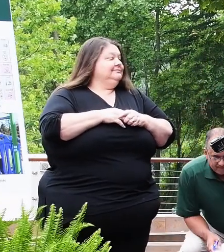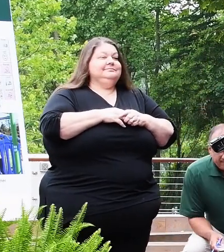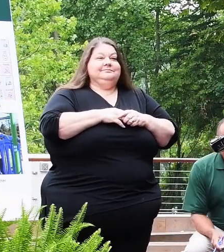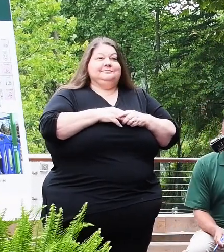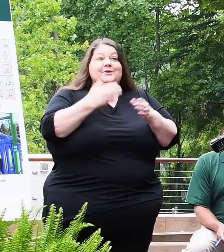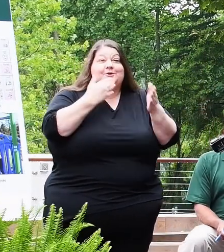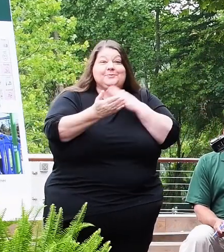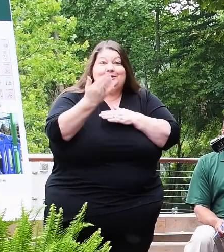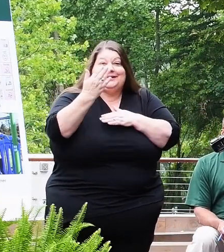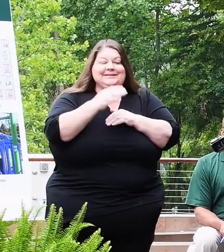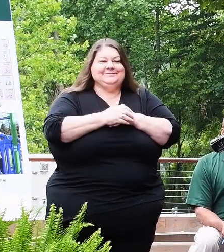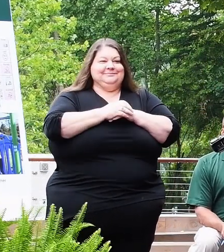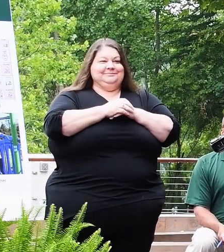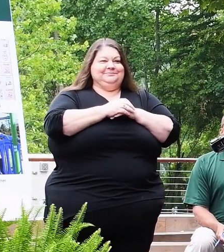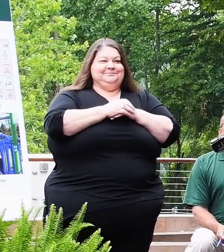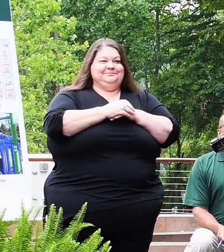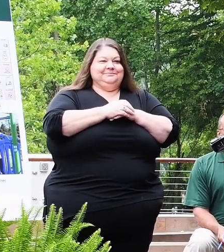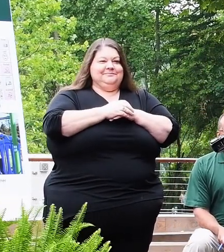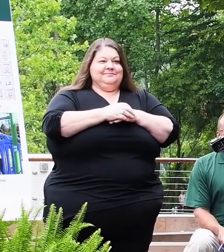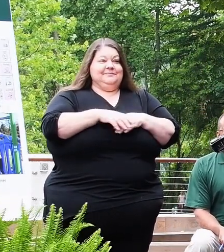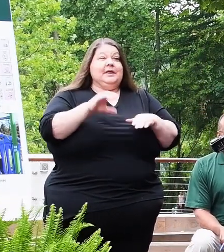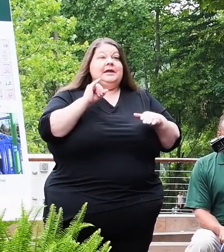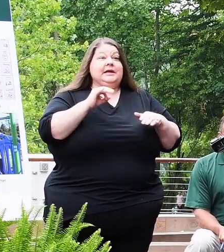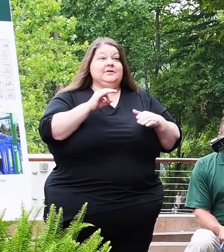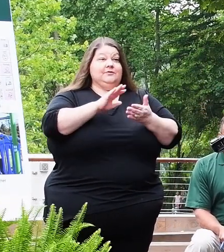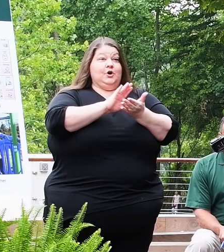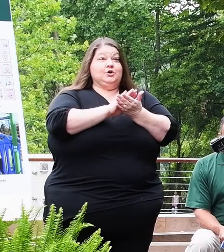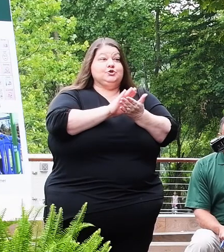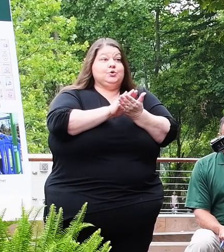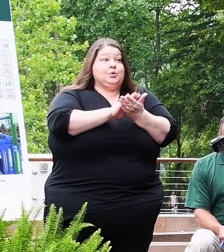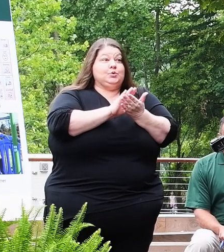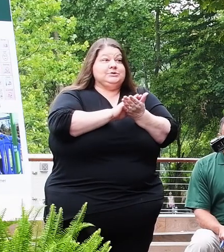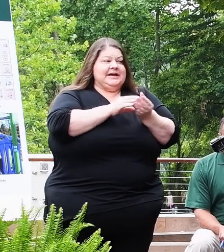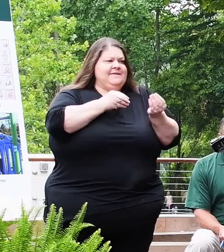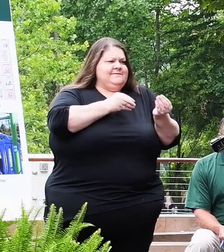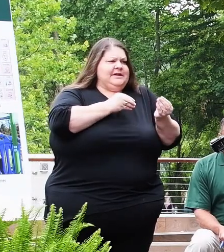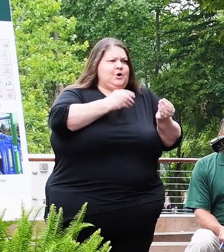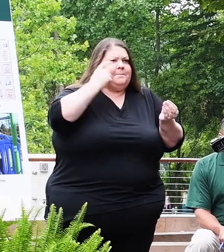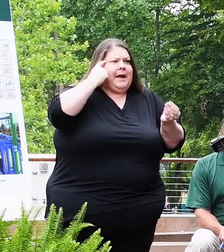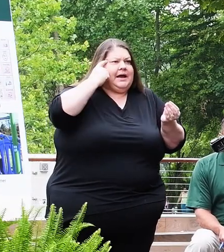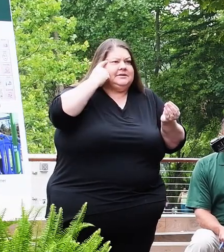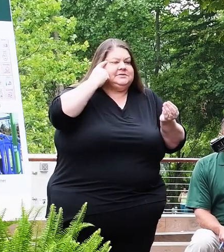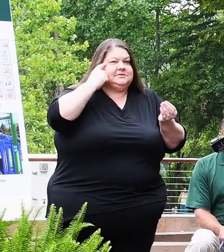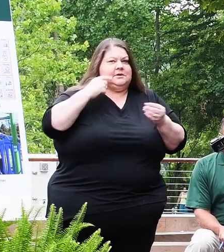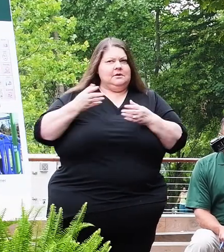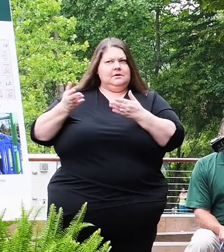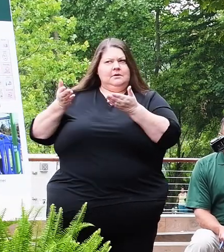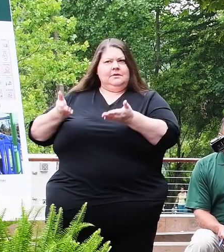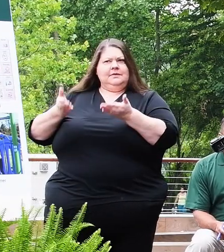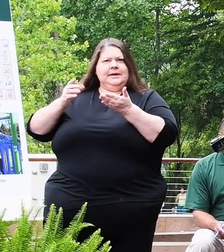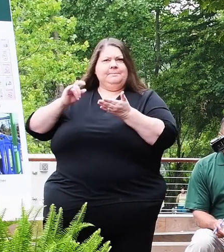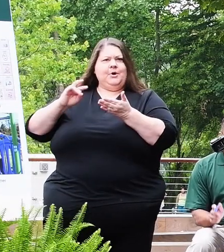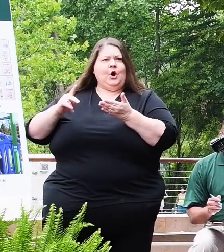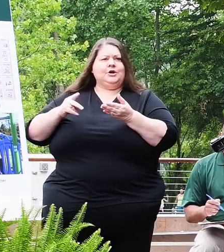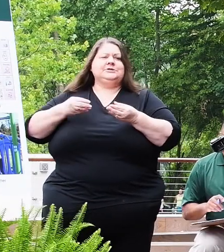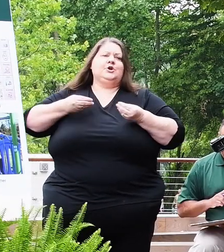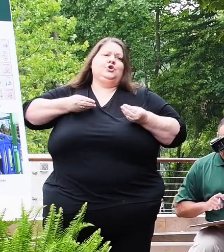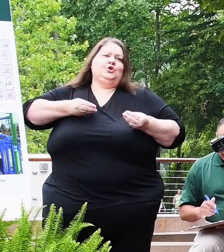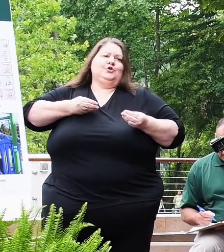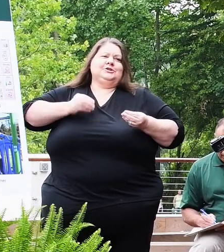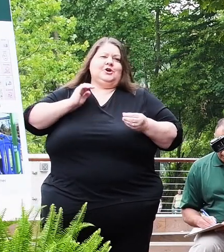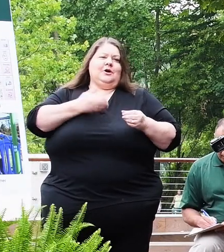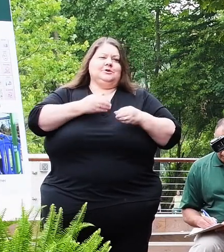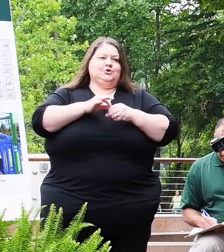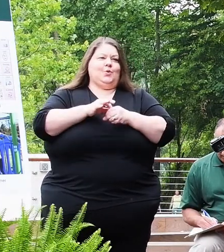Good morning. If our schools feed our minds, then our public spaces, our parks, nourish our souls for